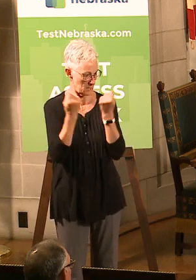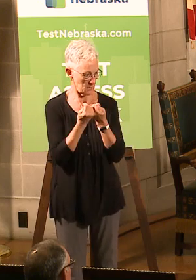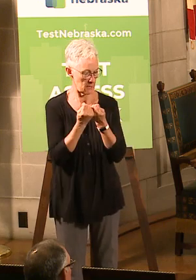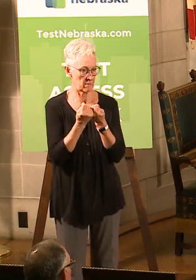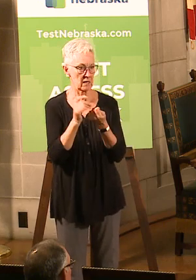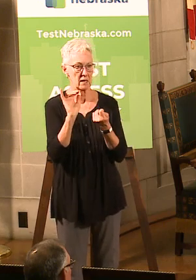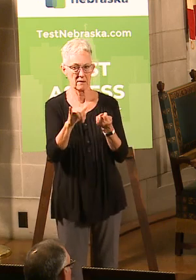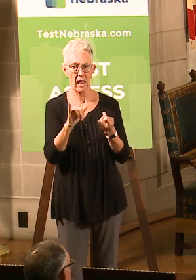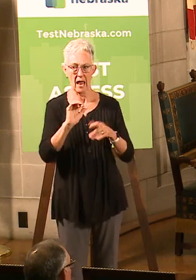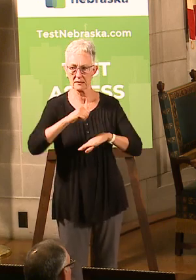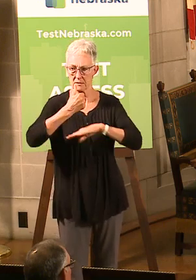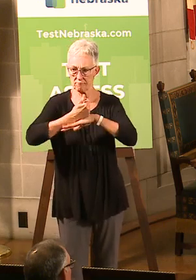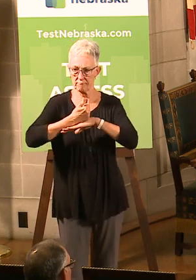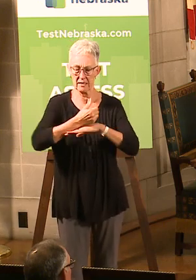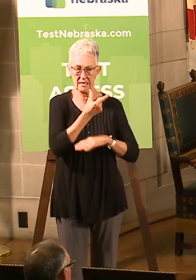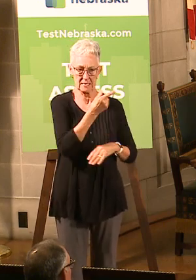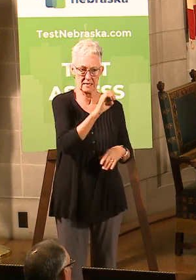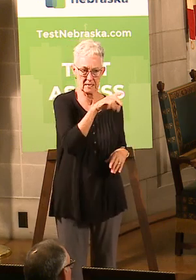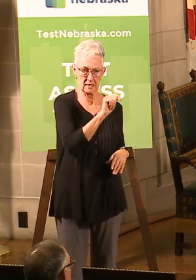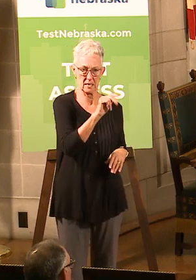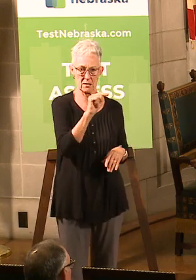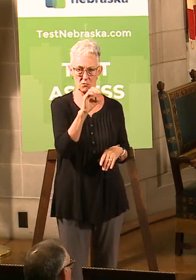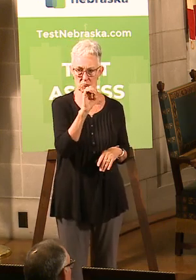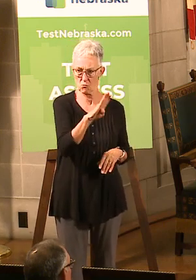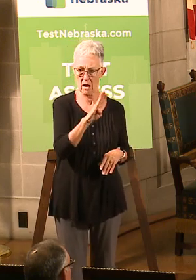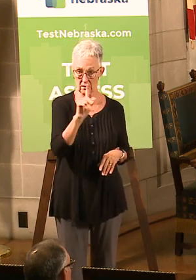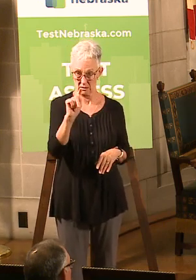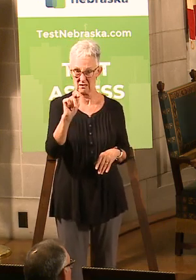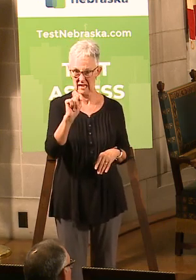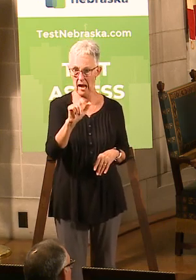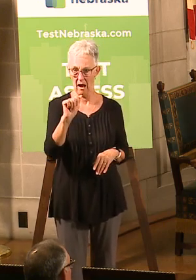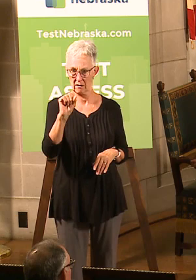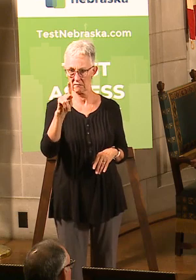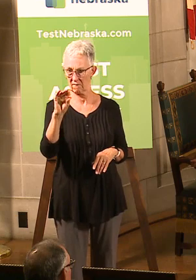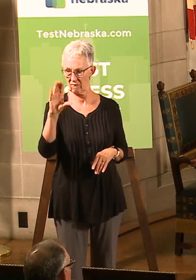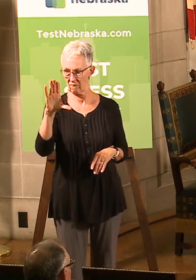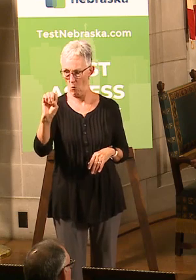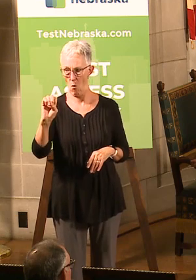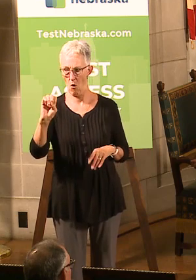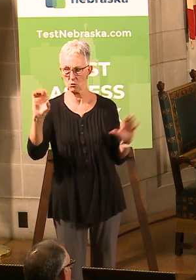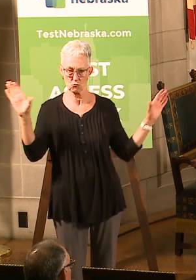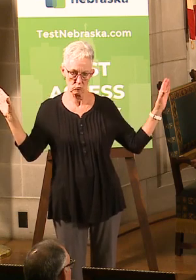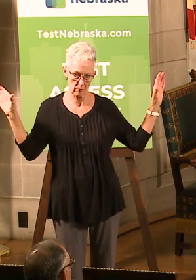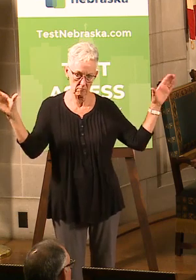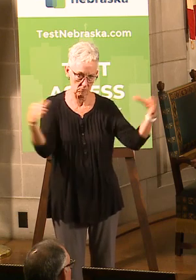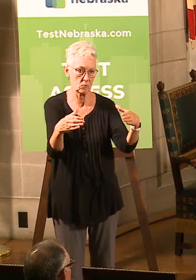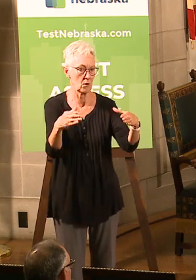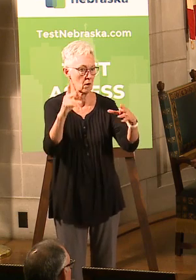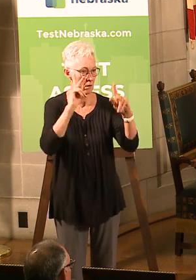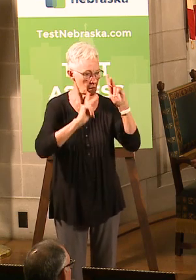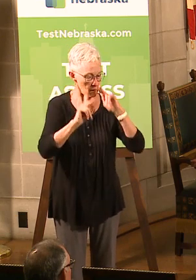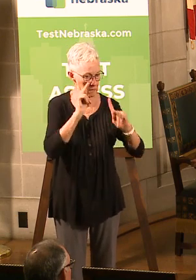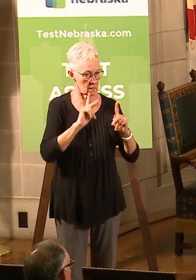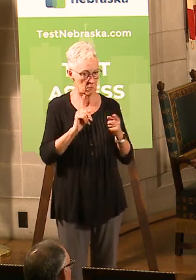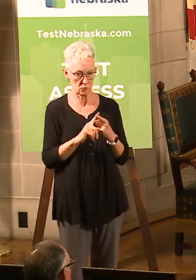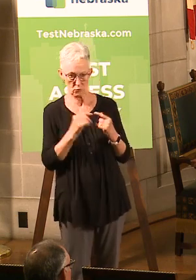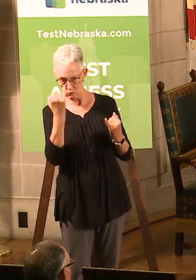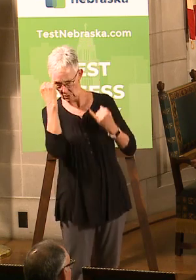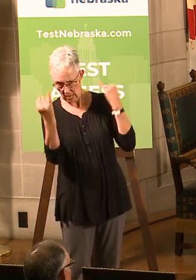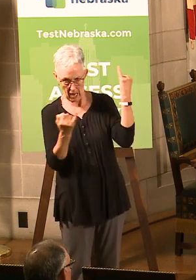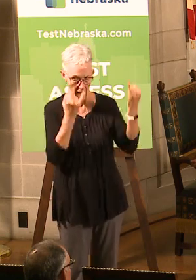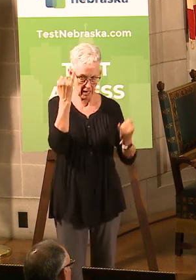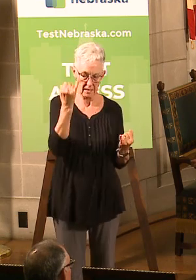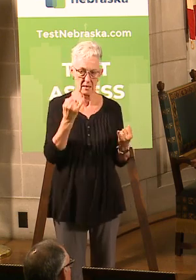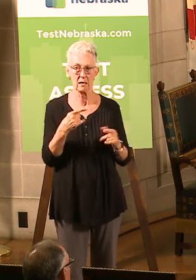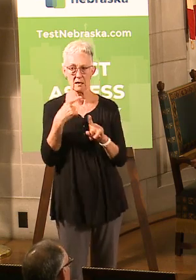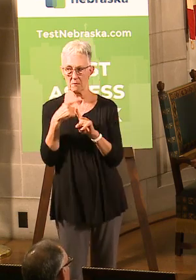example, the Get Nebraska Growing Task Force, which pulled in business leaders to be able to pull together some of the ideas on what we were going to be doing. He also worked with his